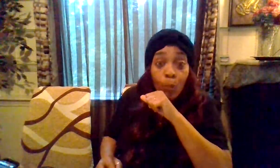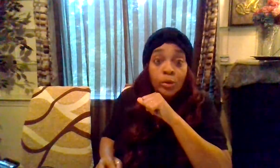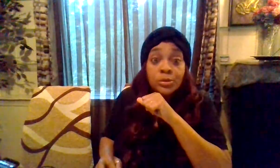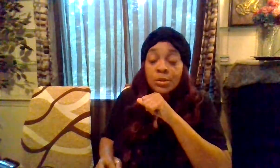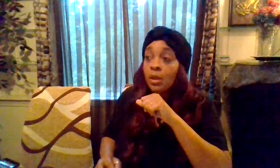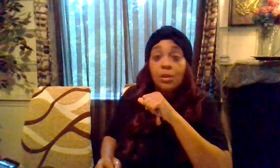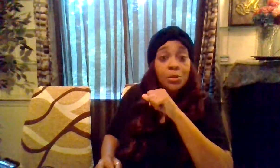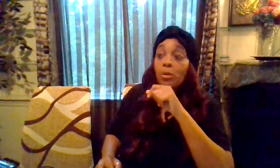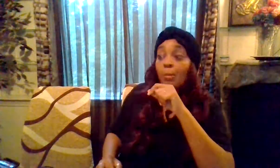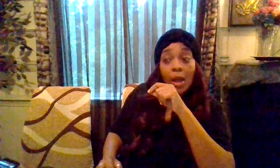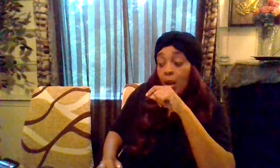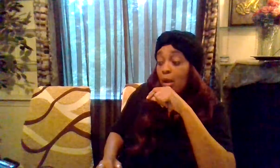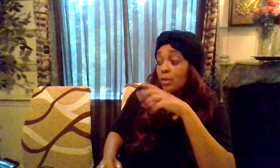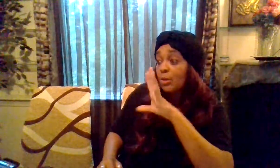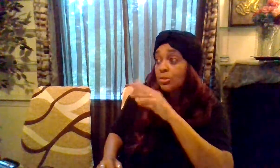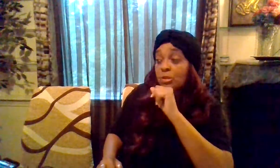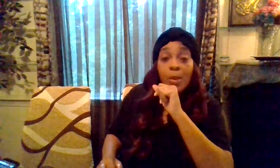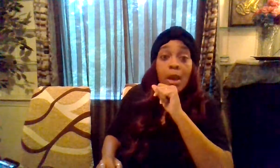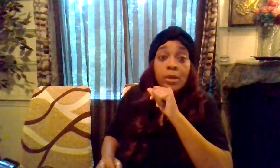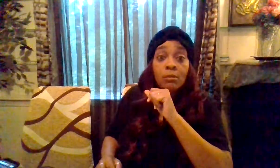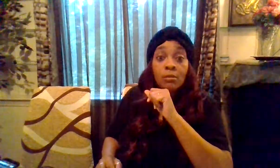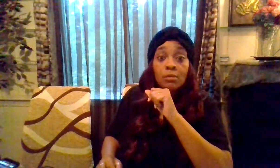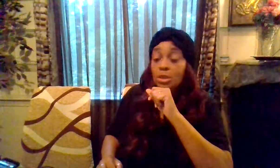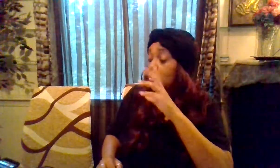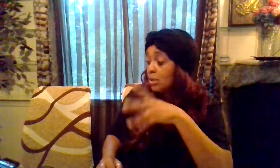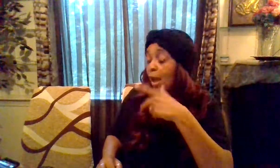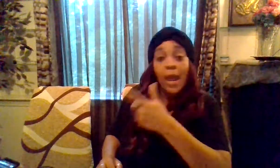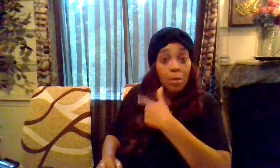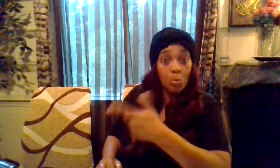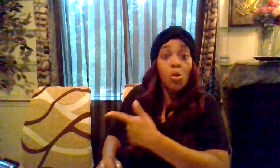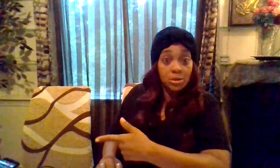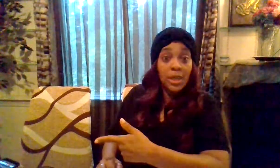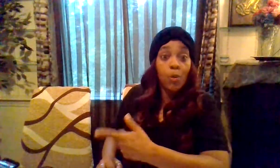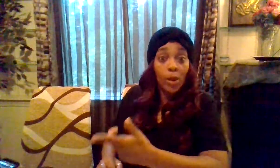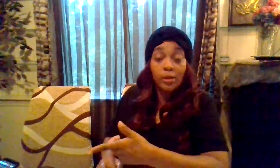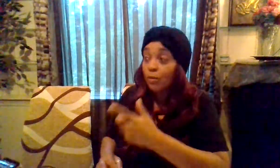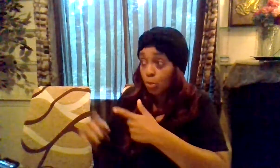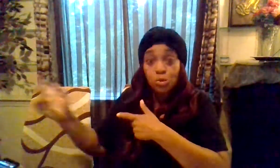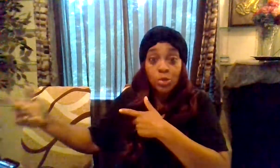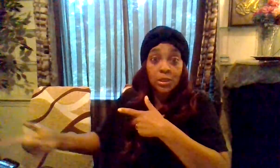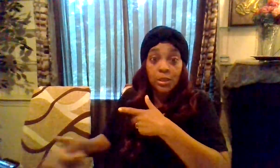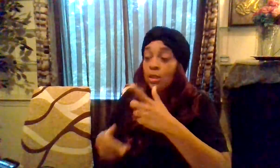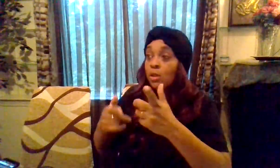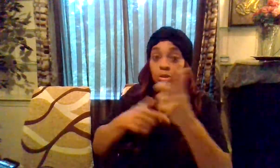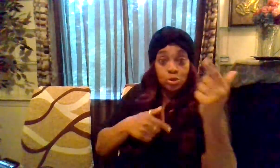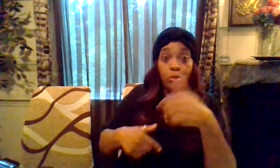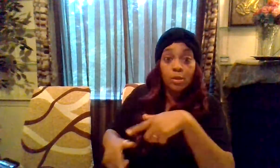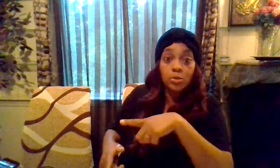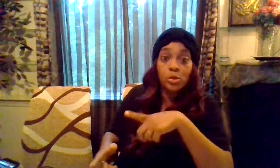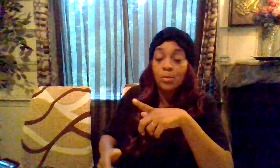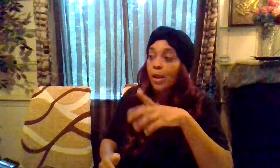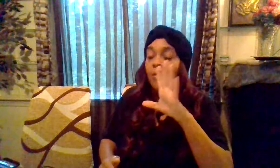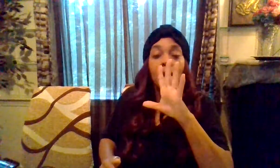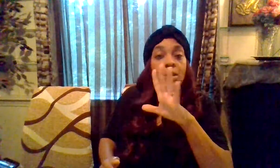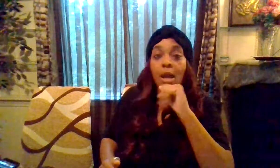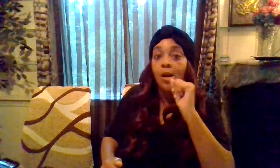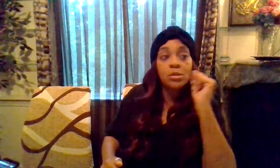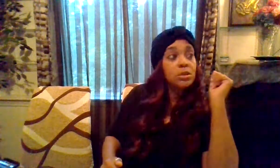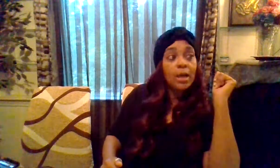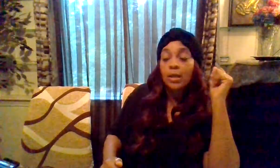worse you know and i'm like oh that was just petty he needed to add more to that weight of what you done did that you brought towards my life now it's like